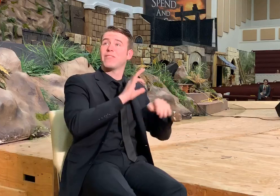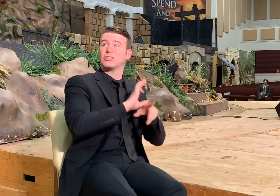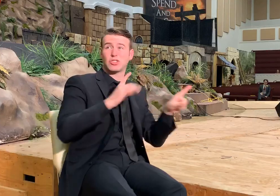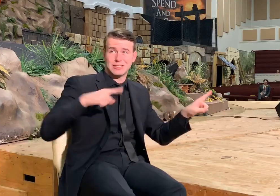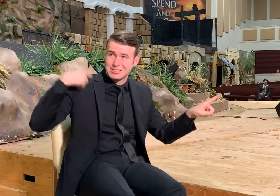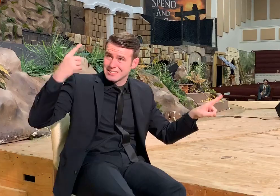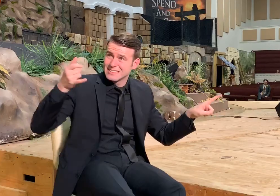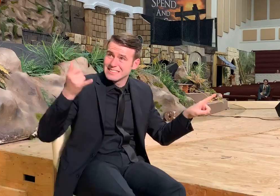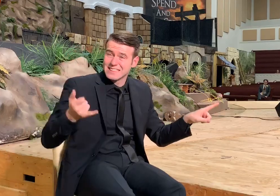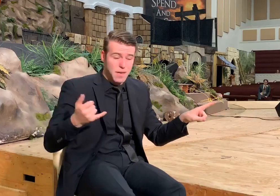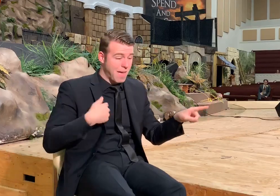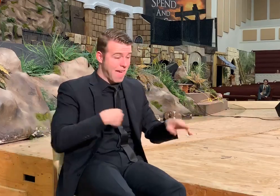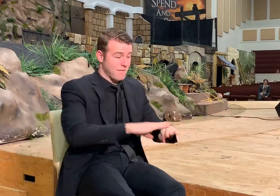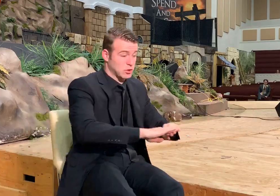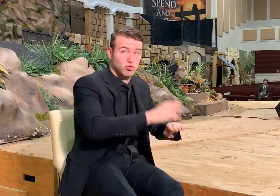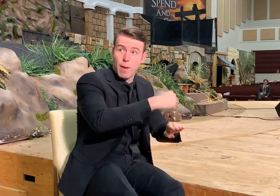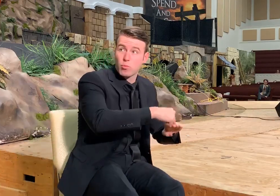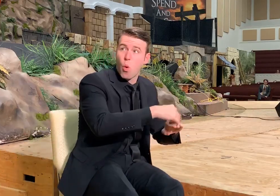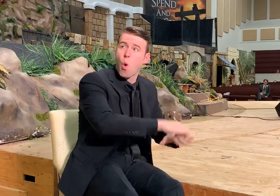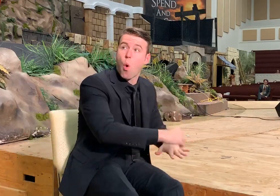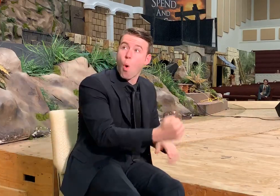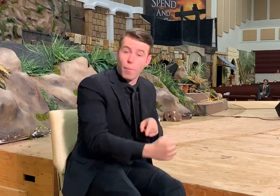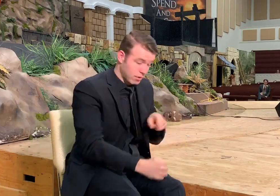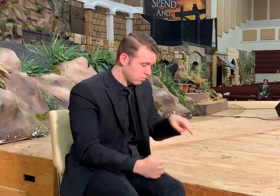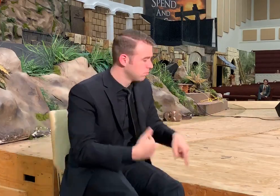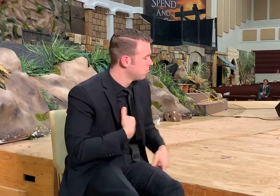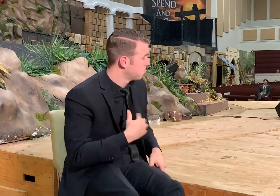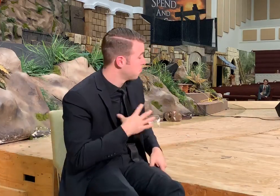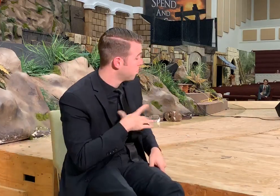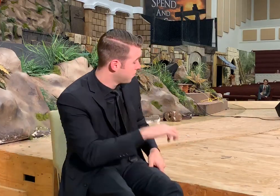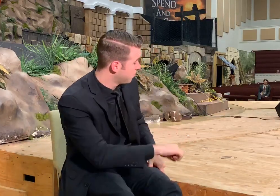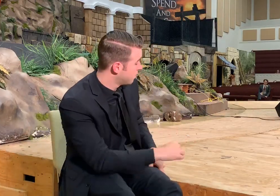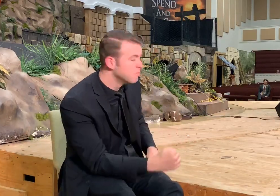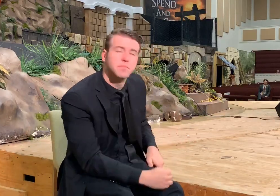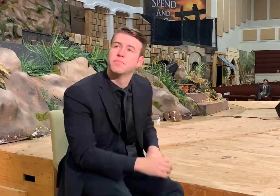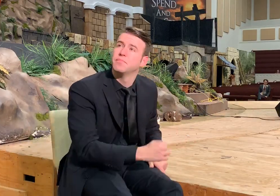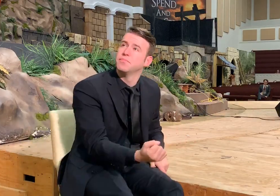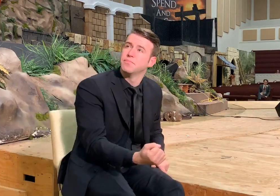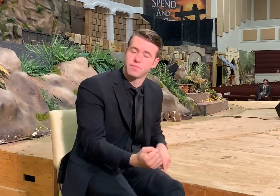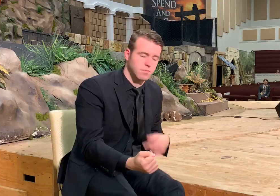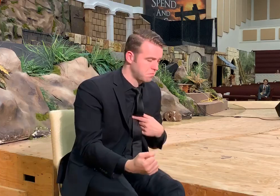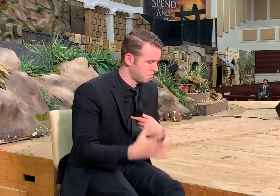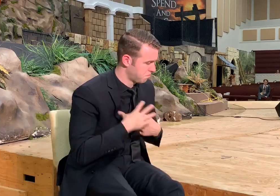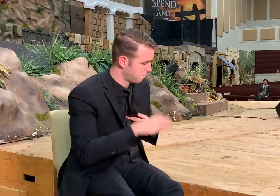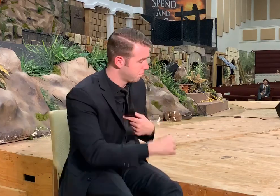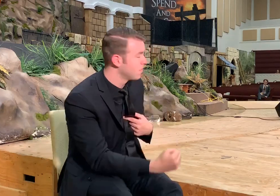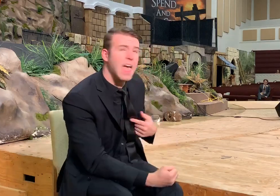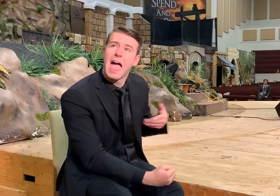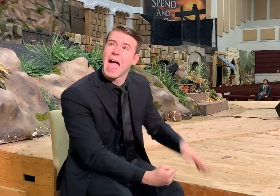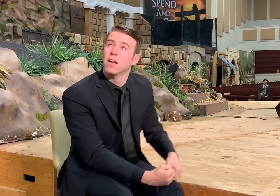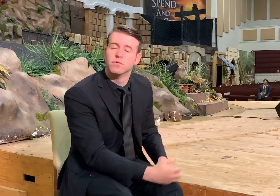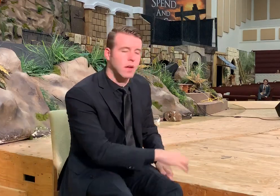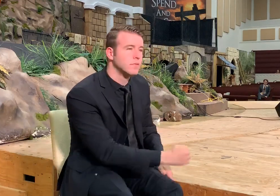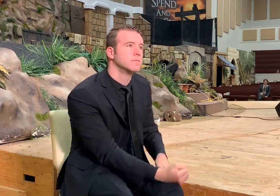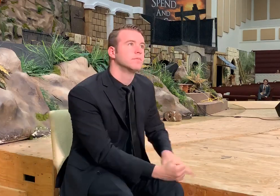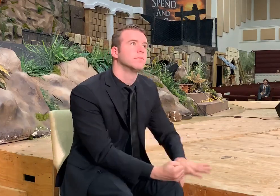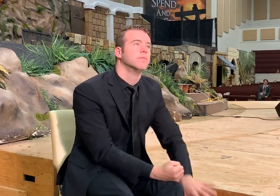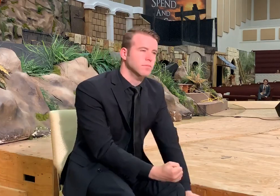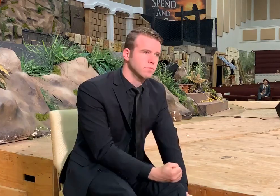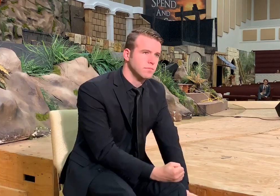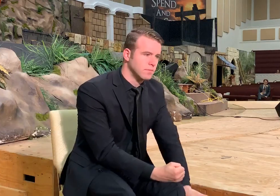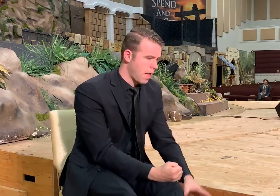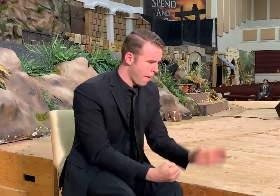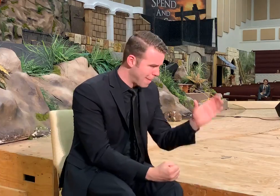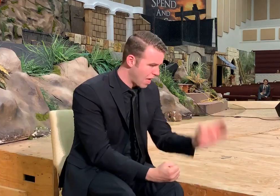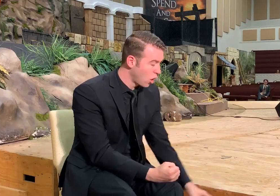was a little tractor at the bottom. She said, open that door. I opened it. She said, put your hand in there. I put my hand in there. And there was another pillar inside the